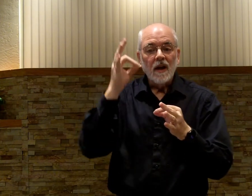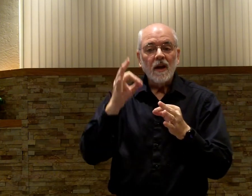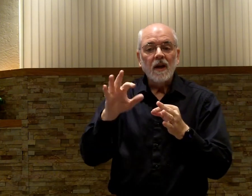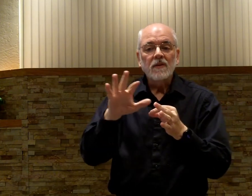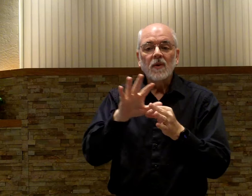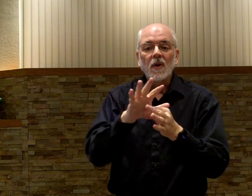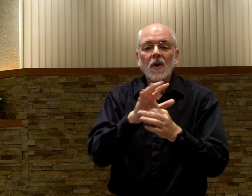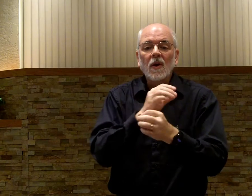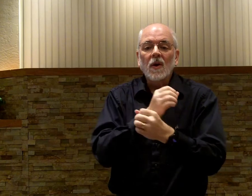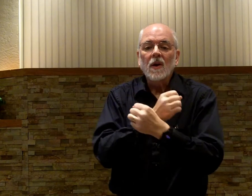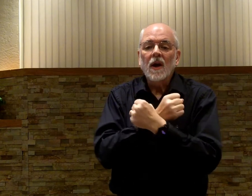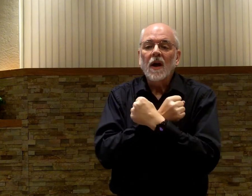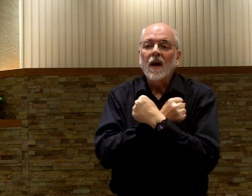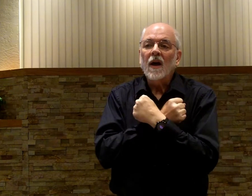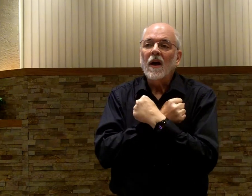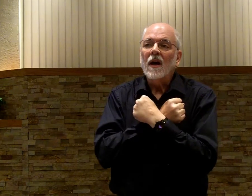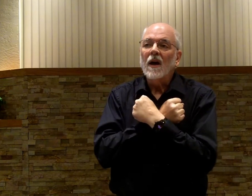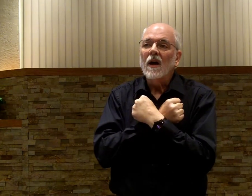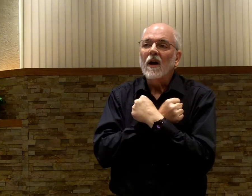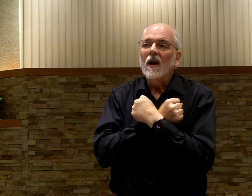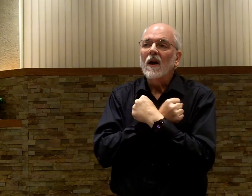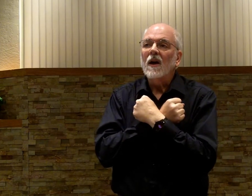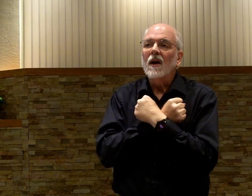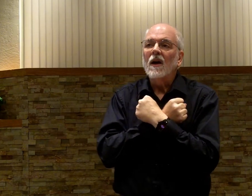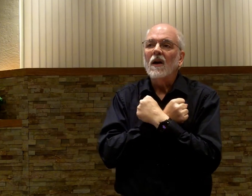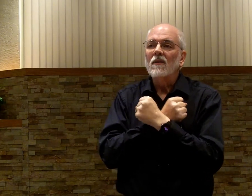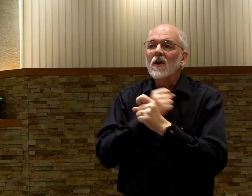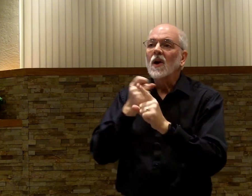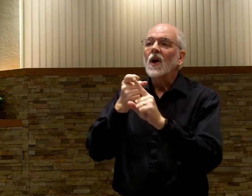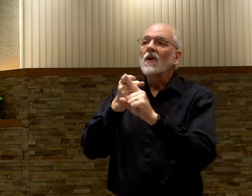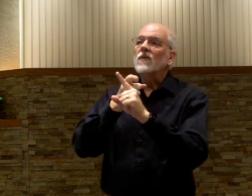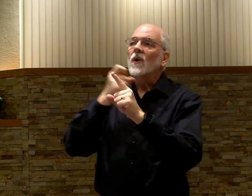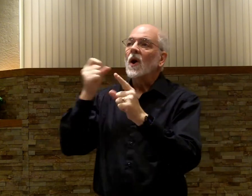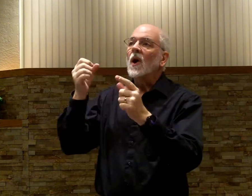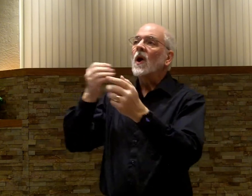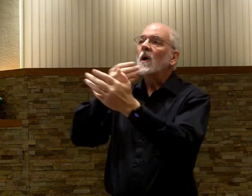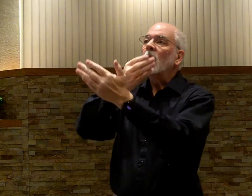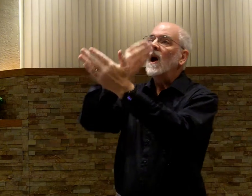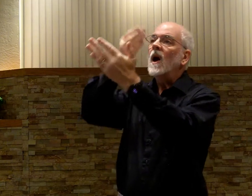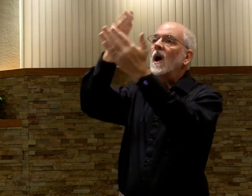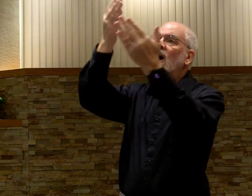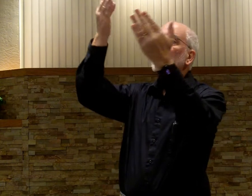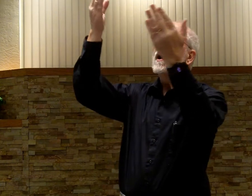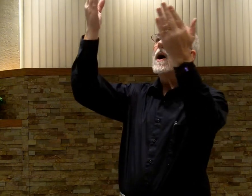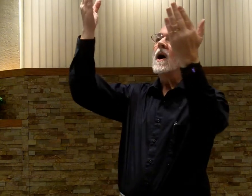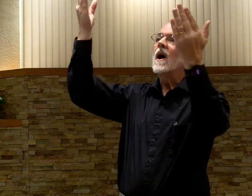Faithful love from above